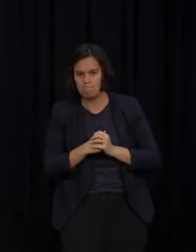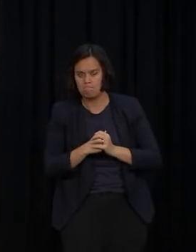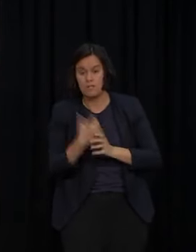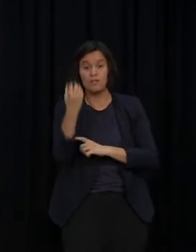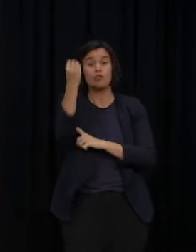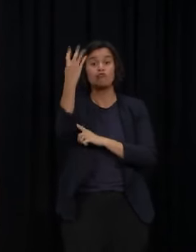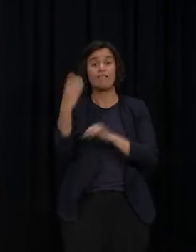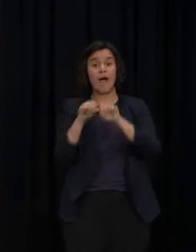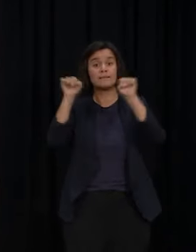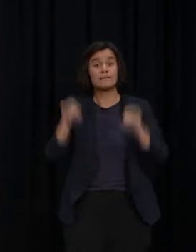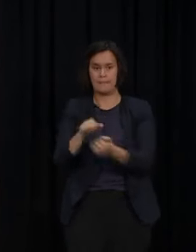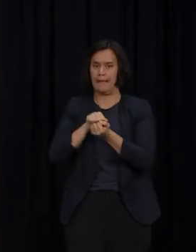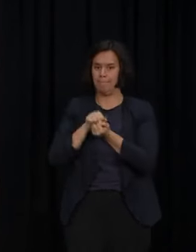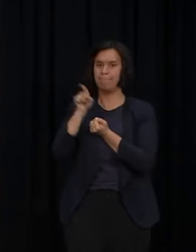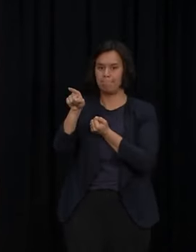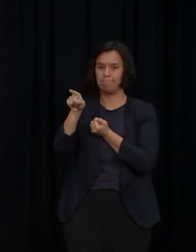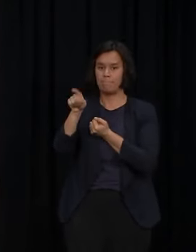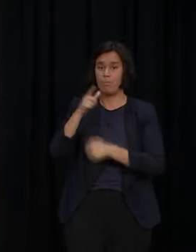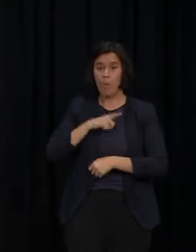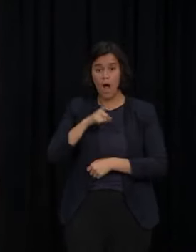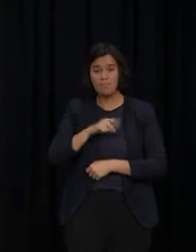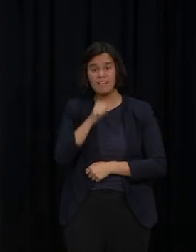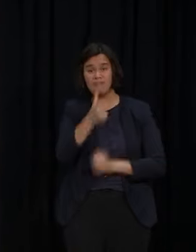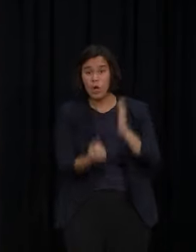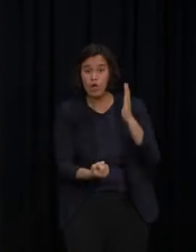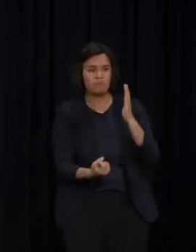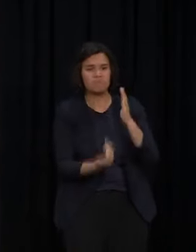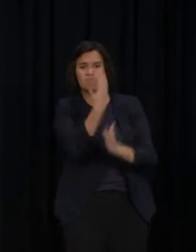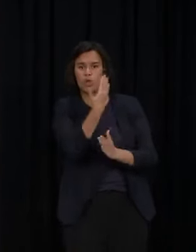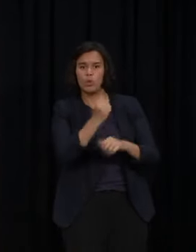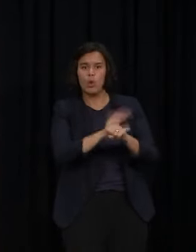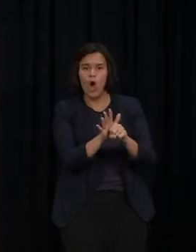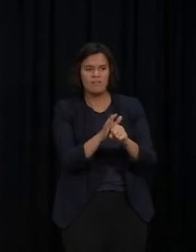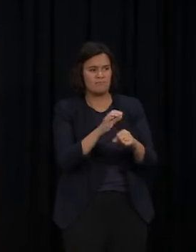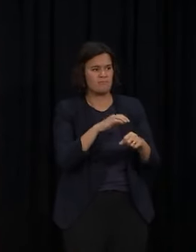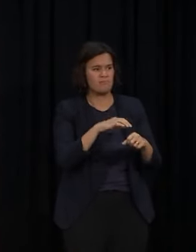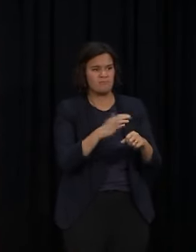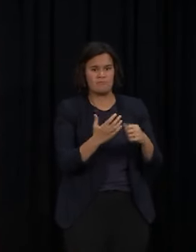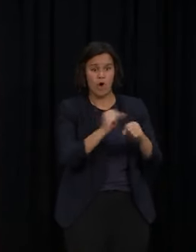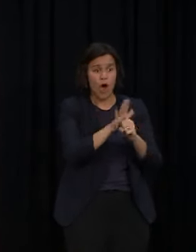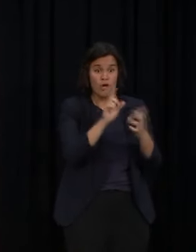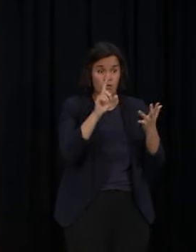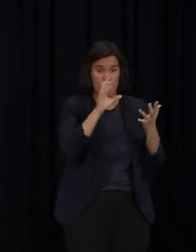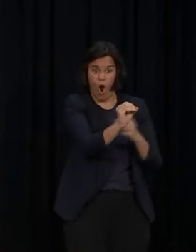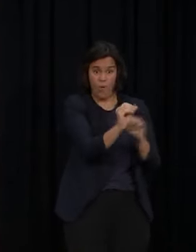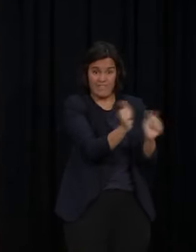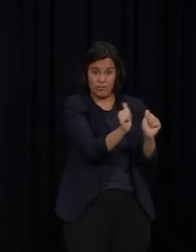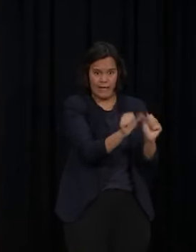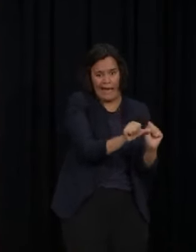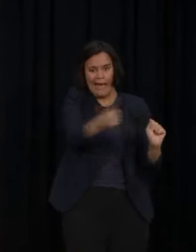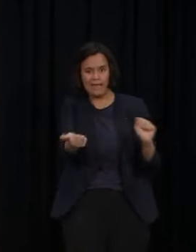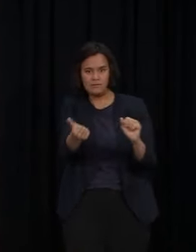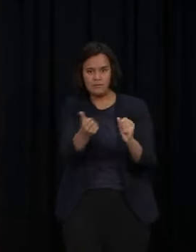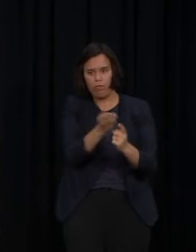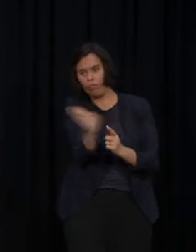future waves for which we must remain prepared. And the second is that we will go through our first winter with COVID at the